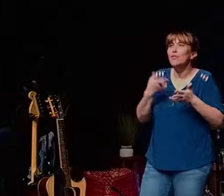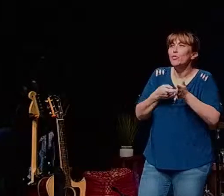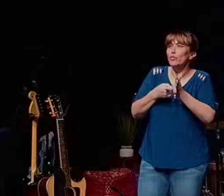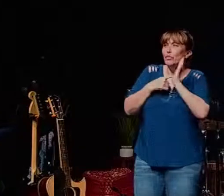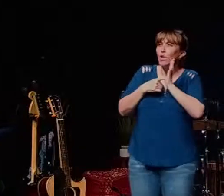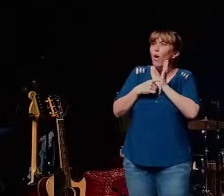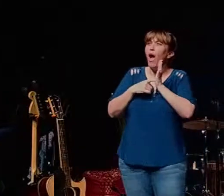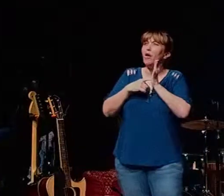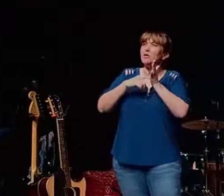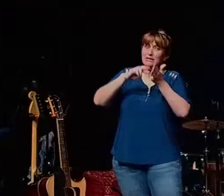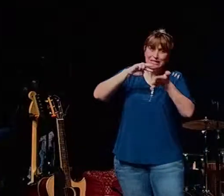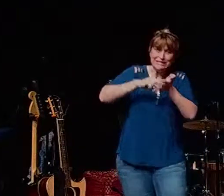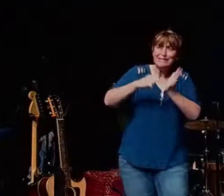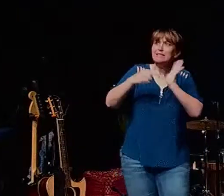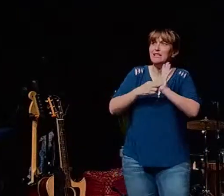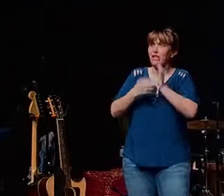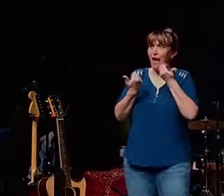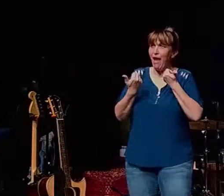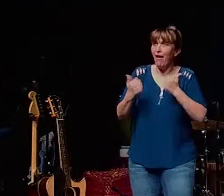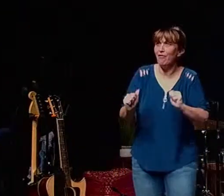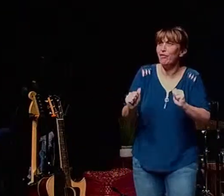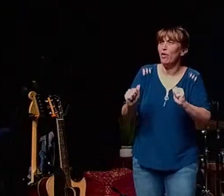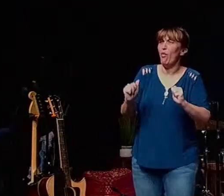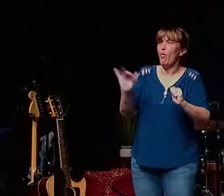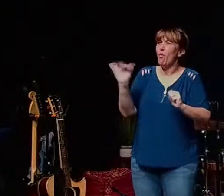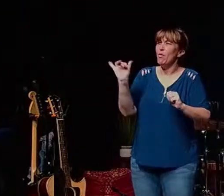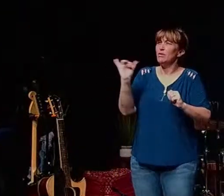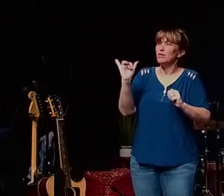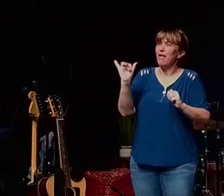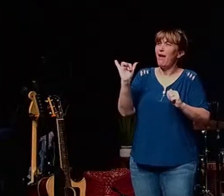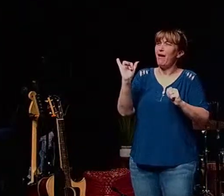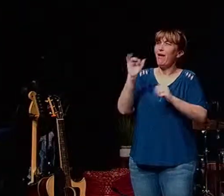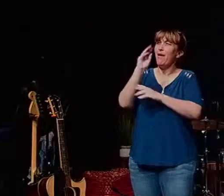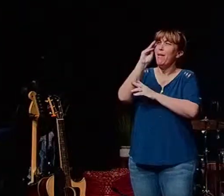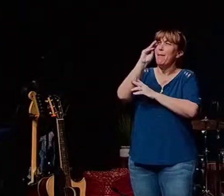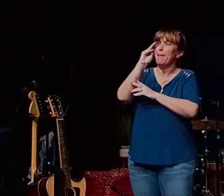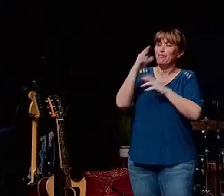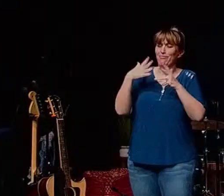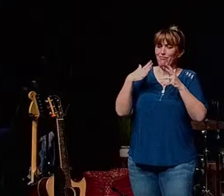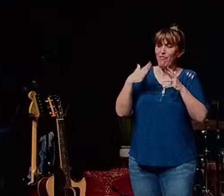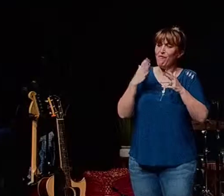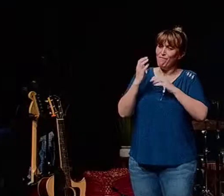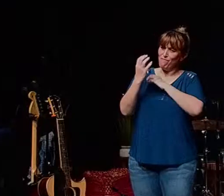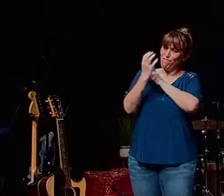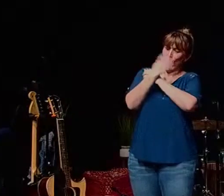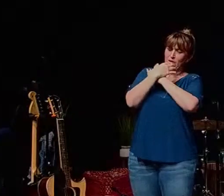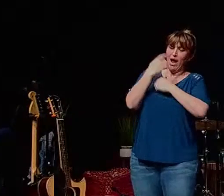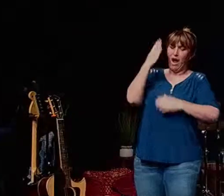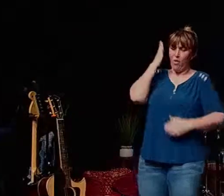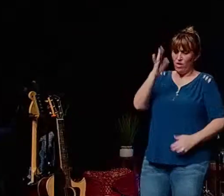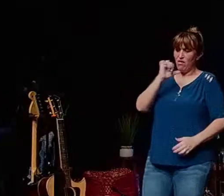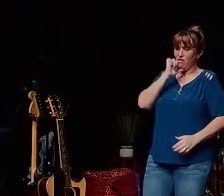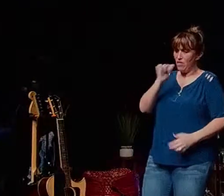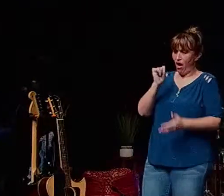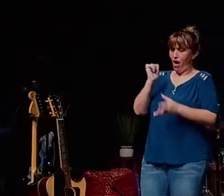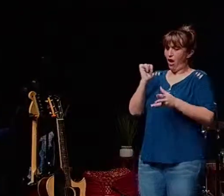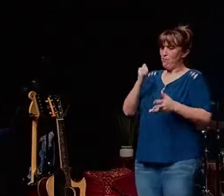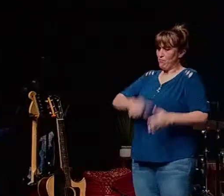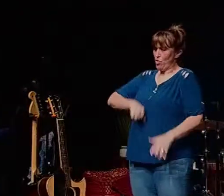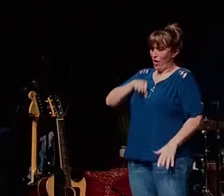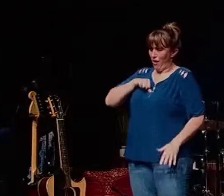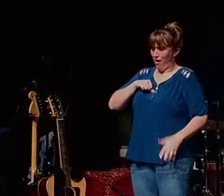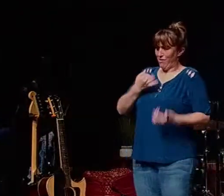an intentionality an effort almost like a mechanical i will not fall into pride